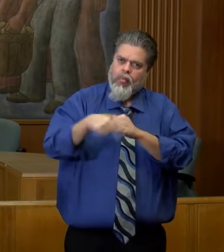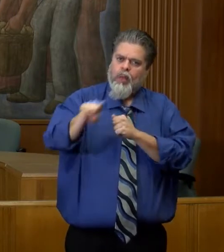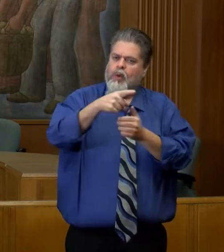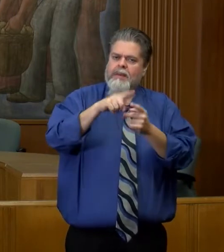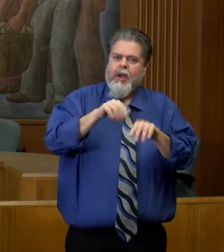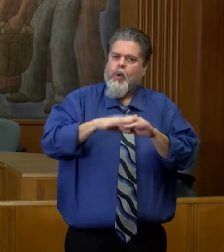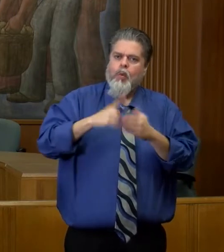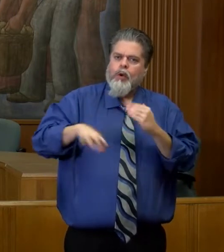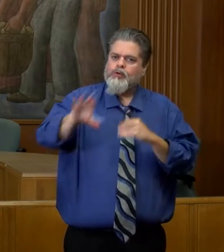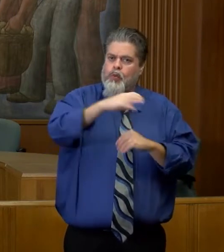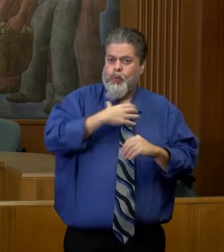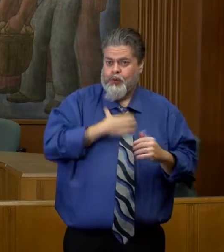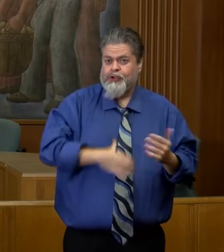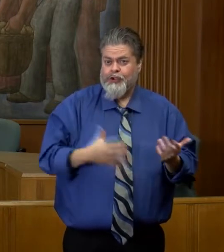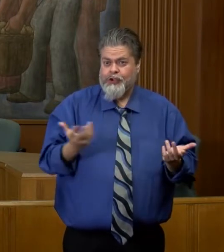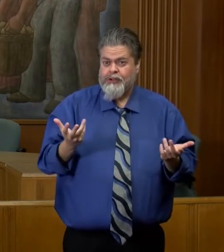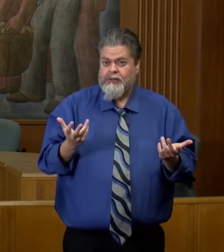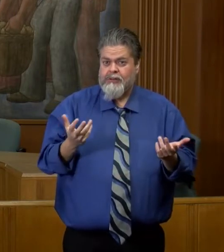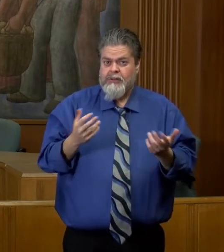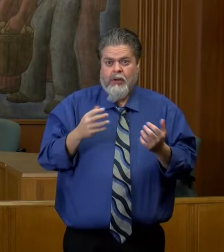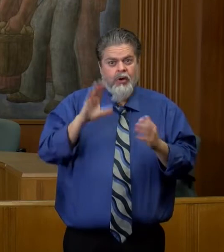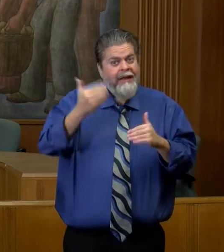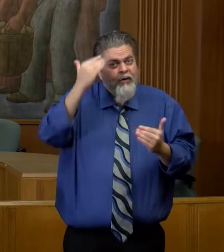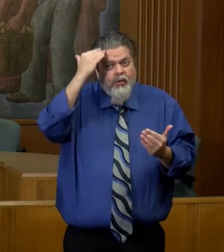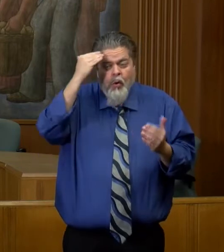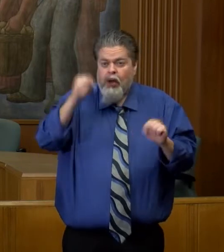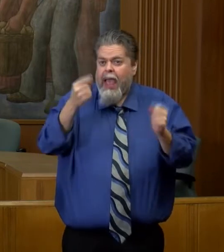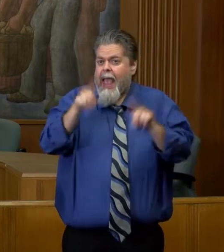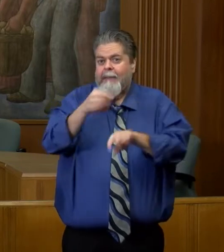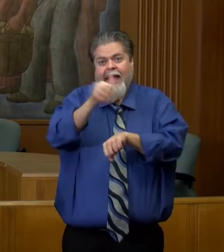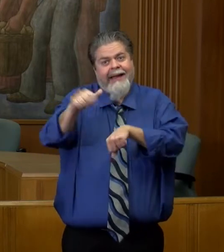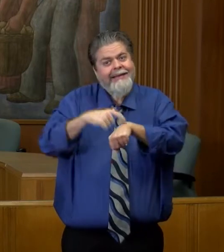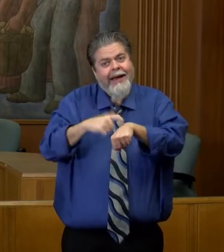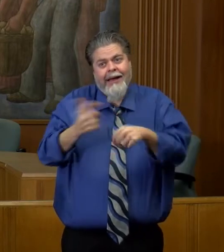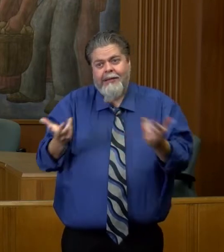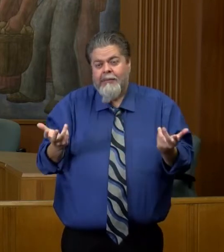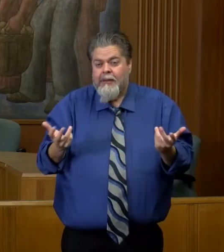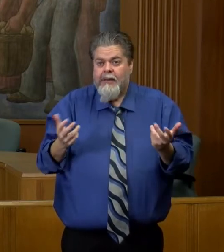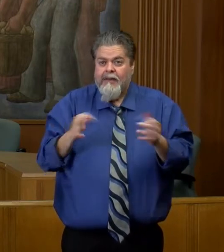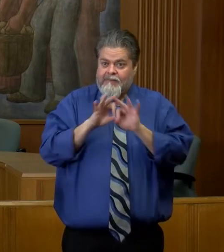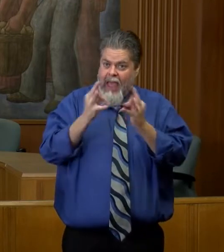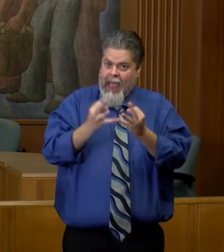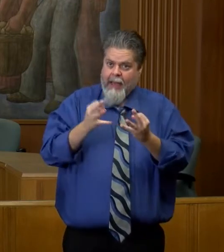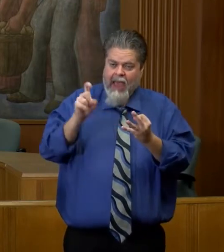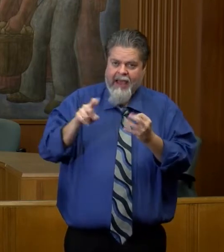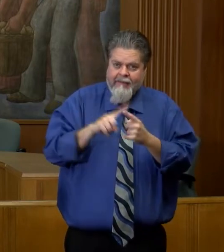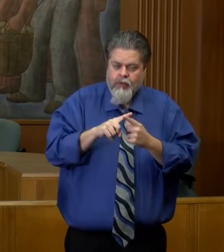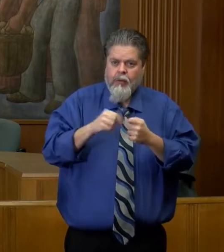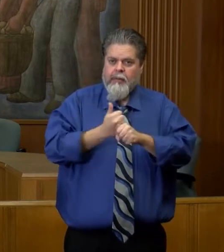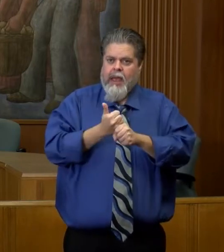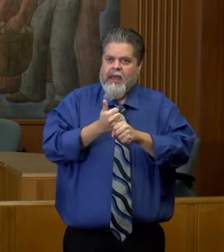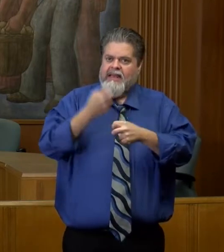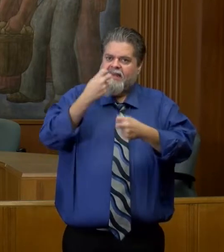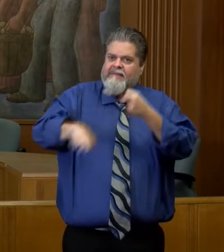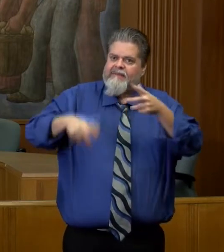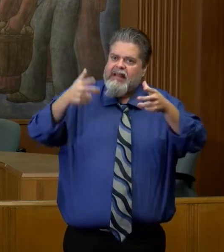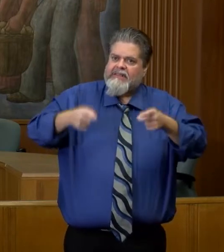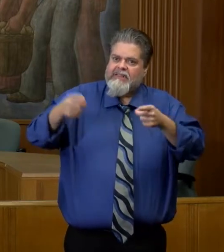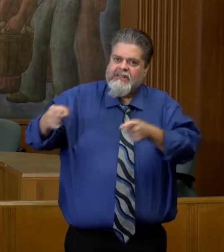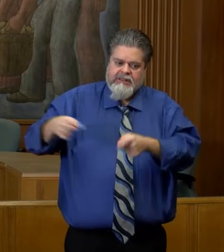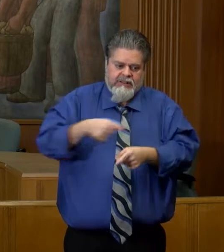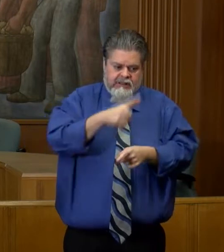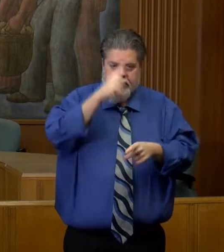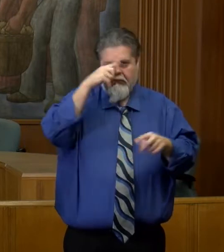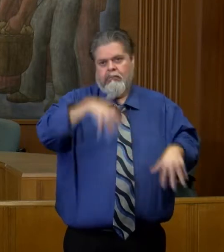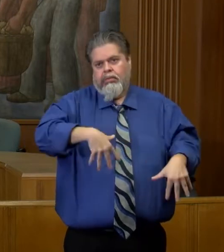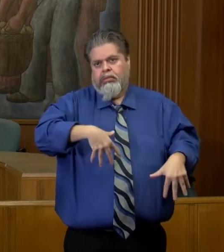I've been involved with many powerful patient interactions where the family may have to step up and make that decision on a loved one's behalf, and it can be